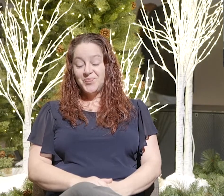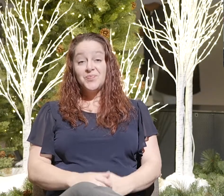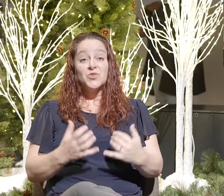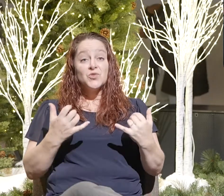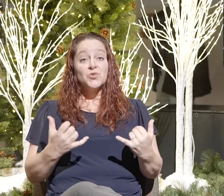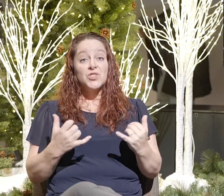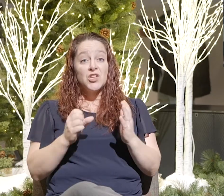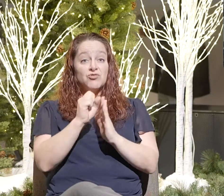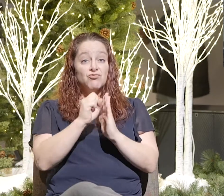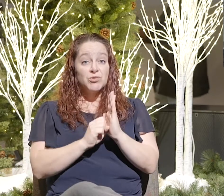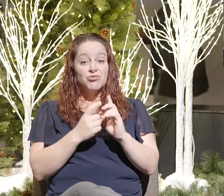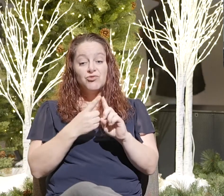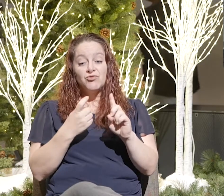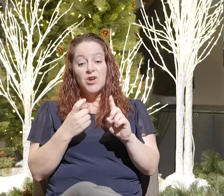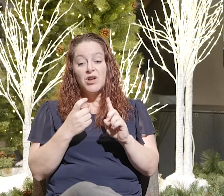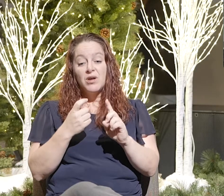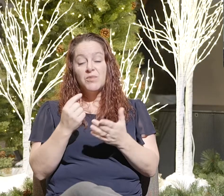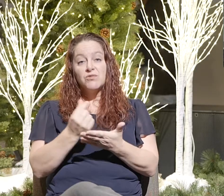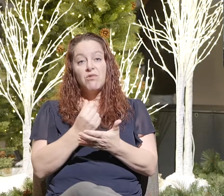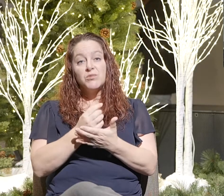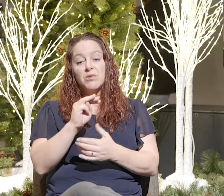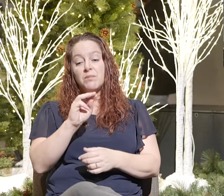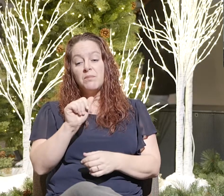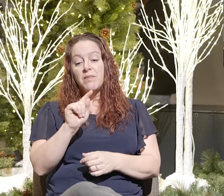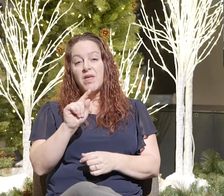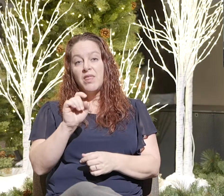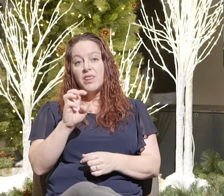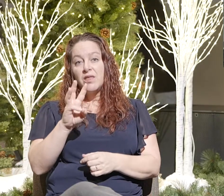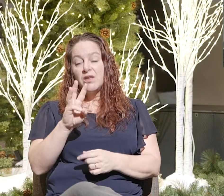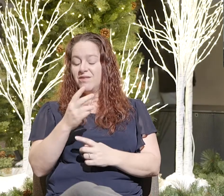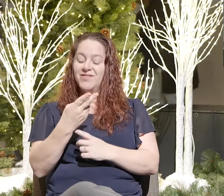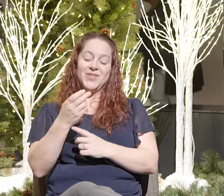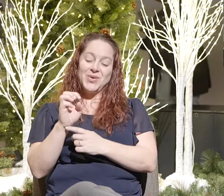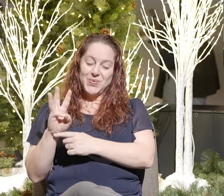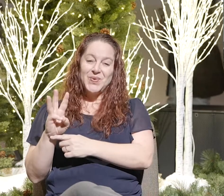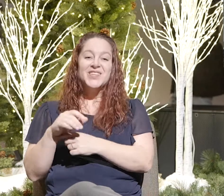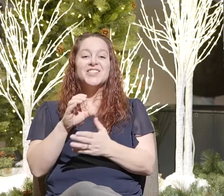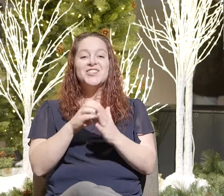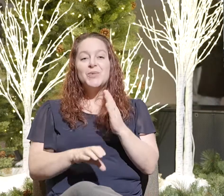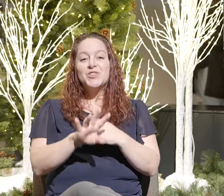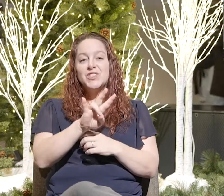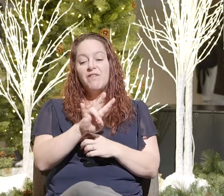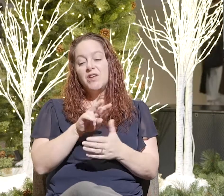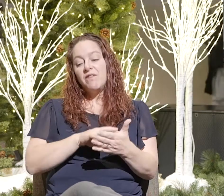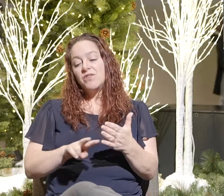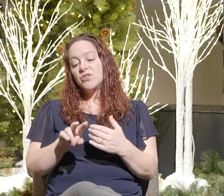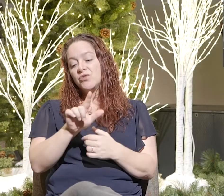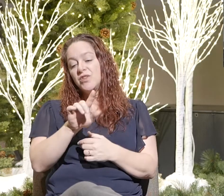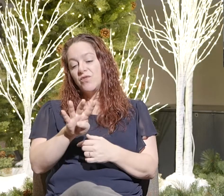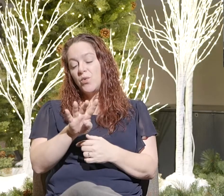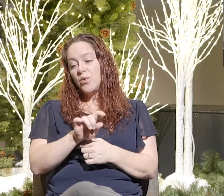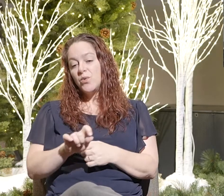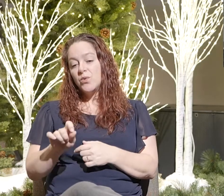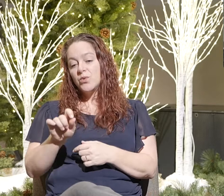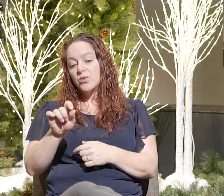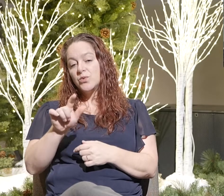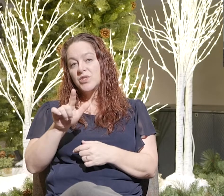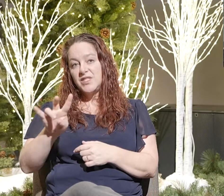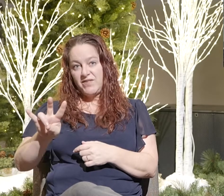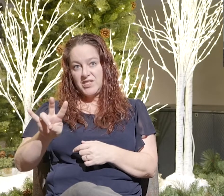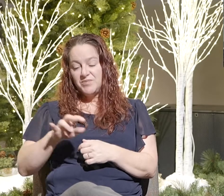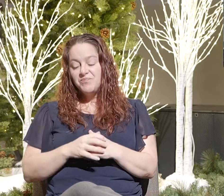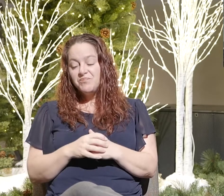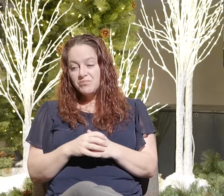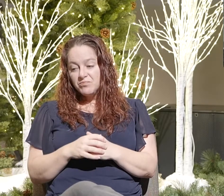Today's scripture comes from the Gospel of Matthew, chapter 7, verses 24 through 27.